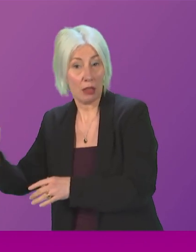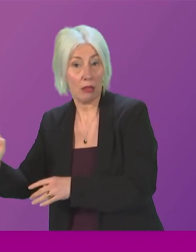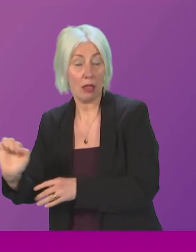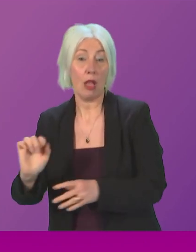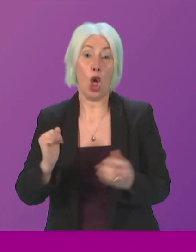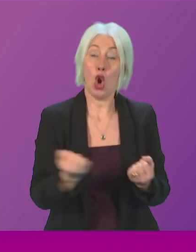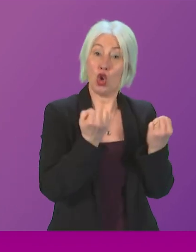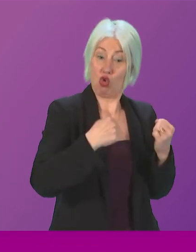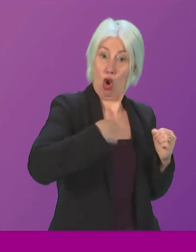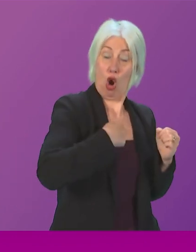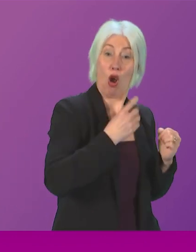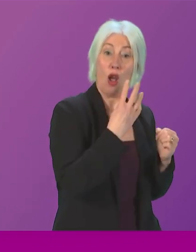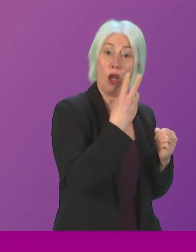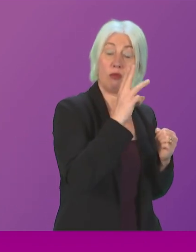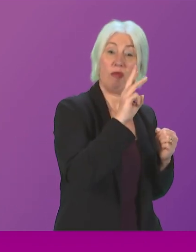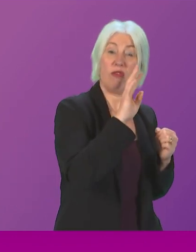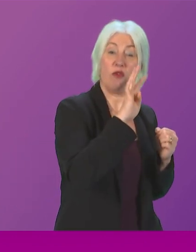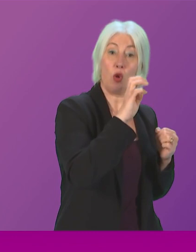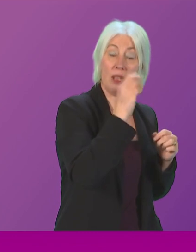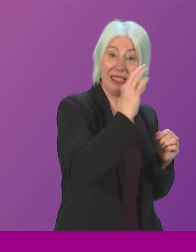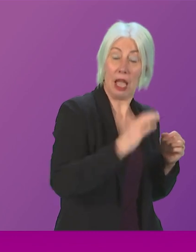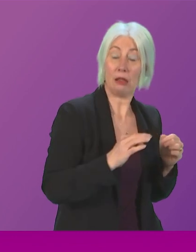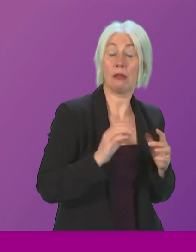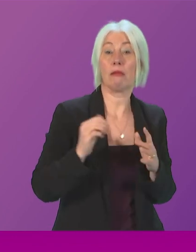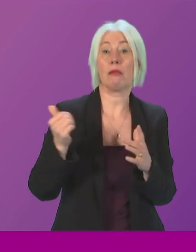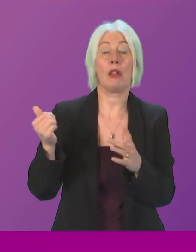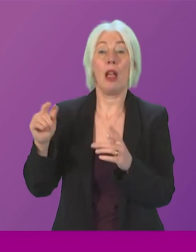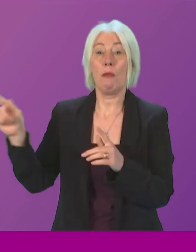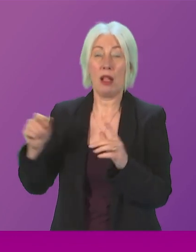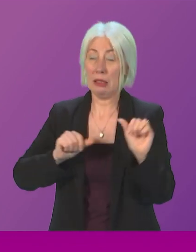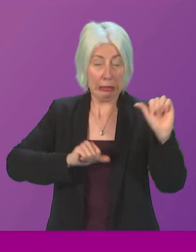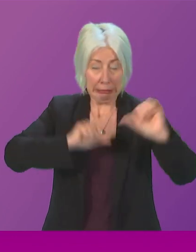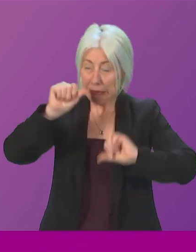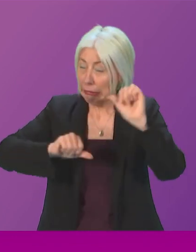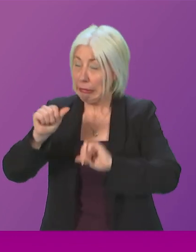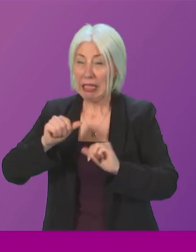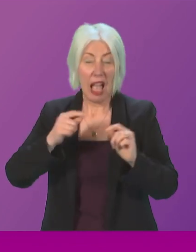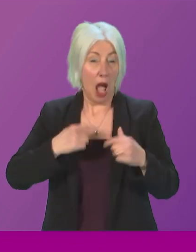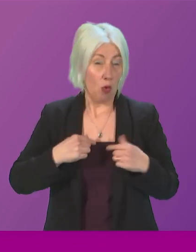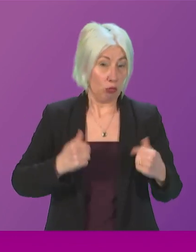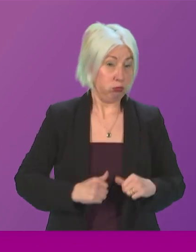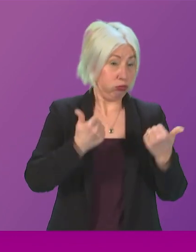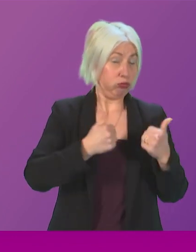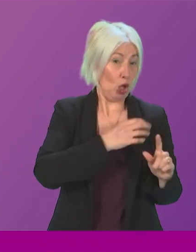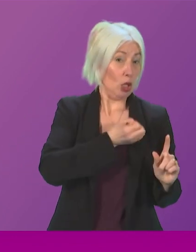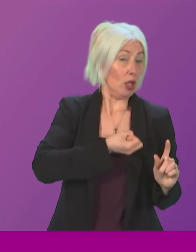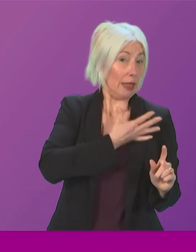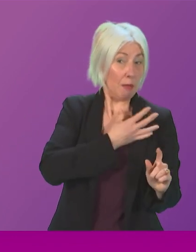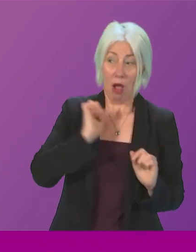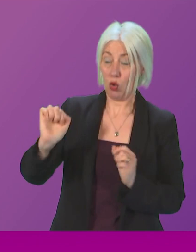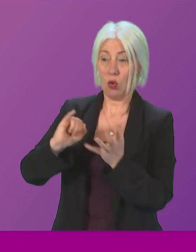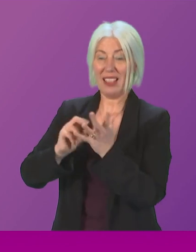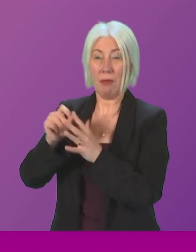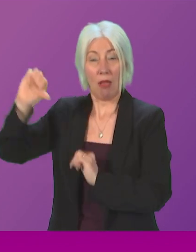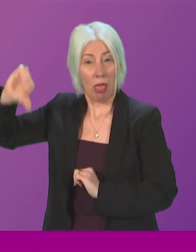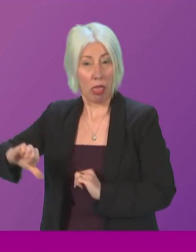39% doing well 19% doing badly 44% and the best of all the